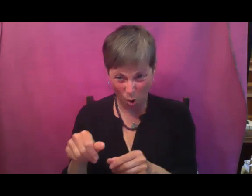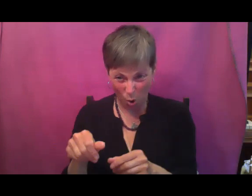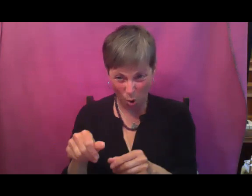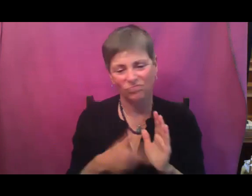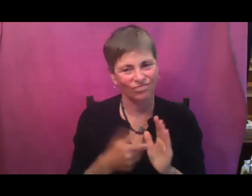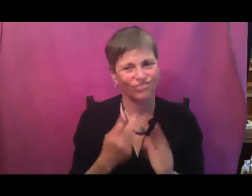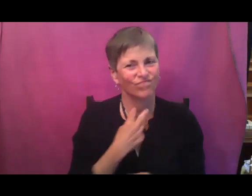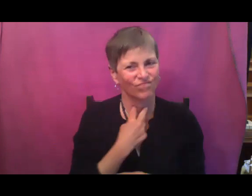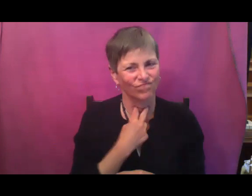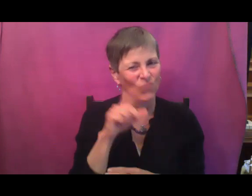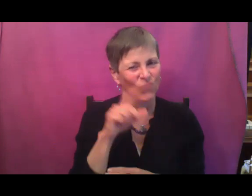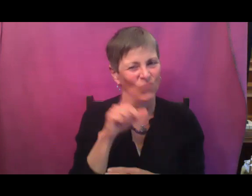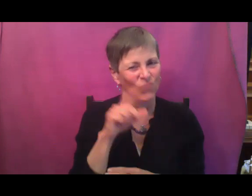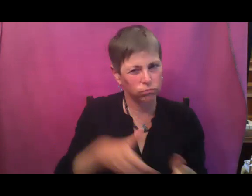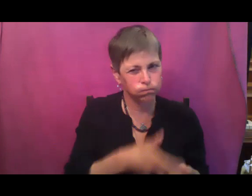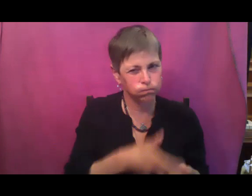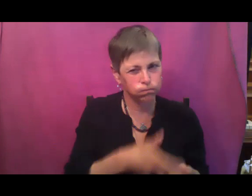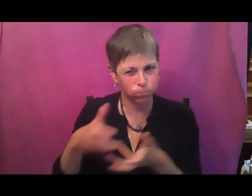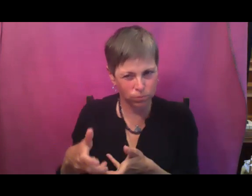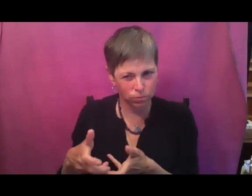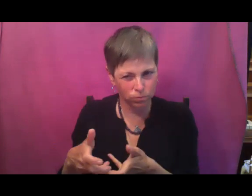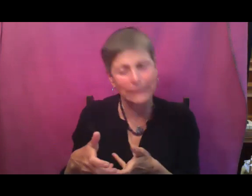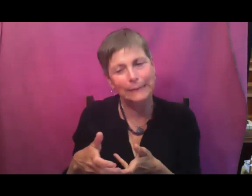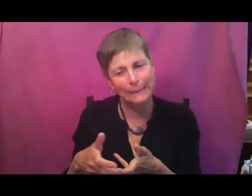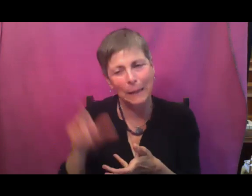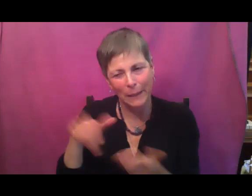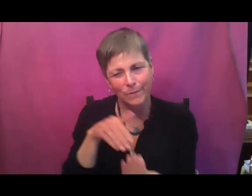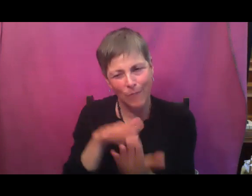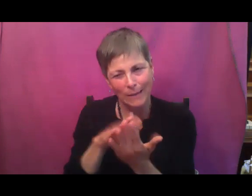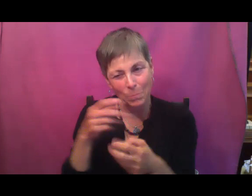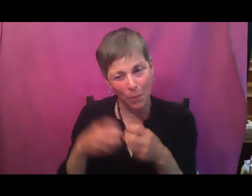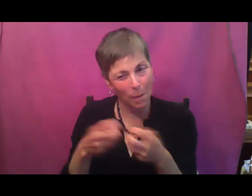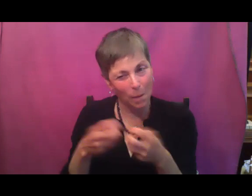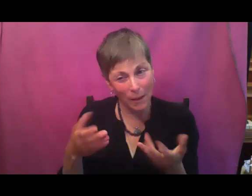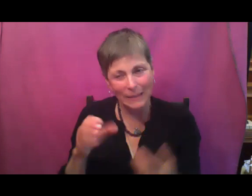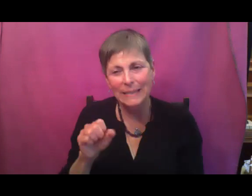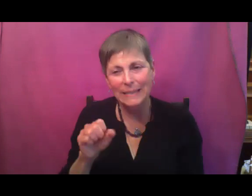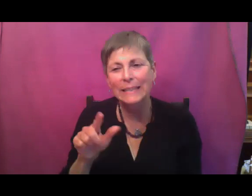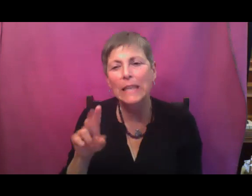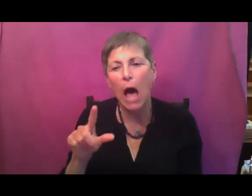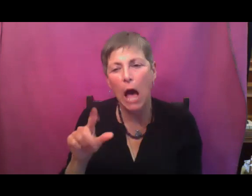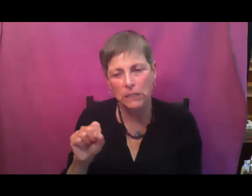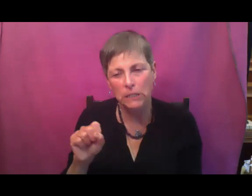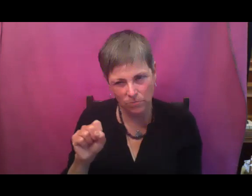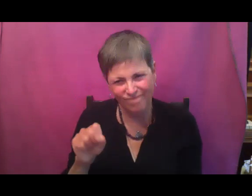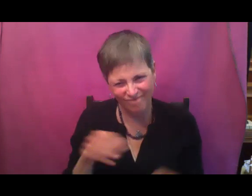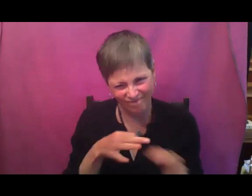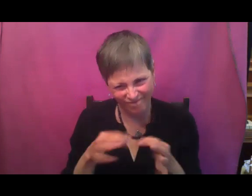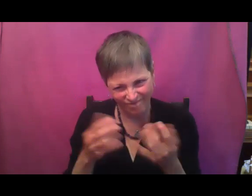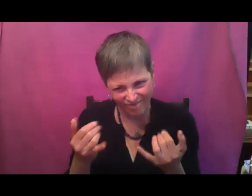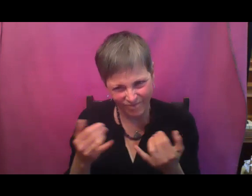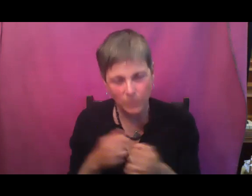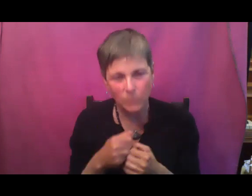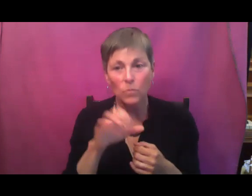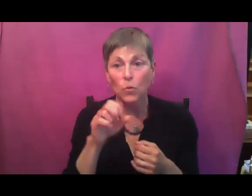the slug department. So the slug department is this. Cucumber stems are